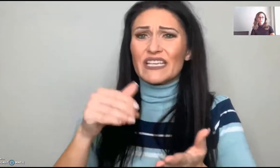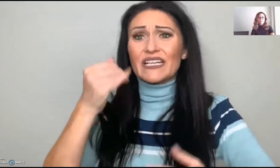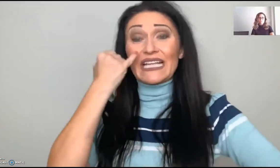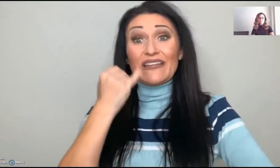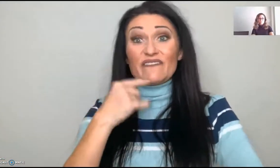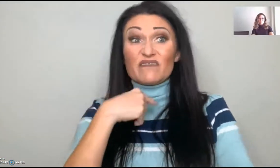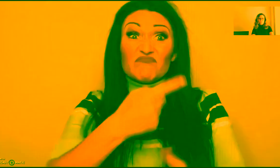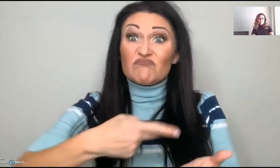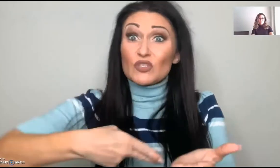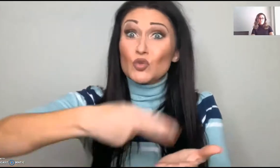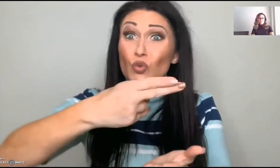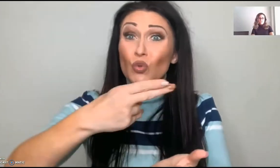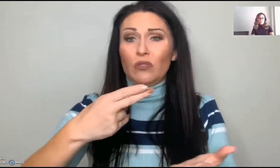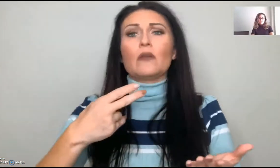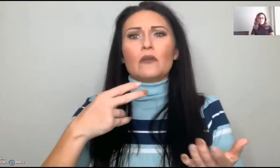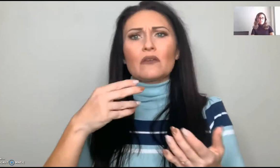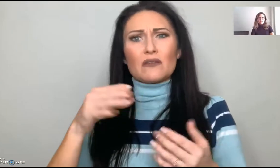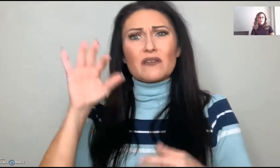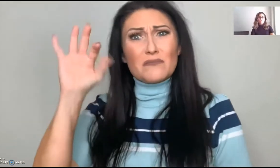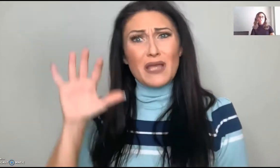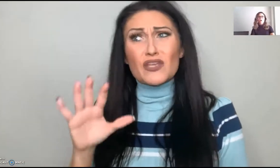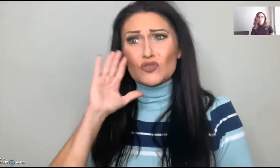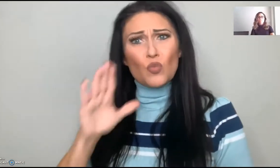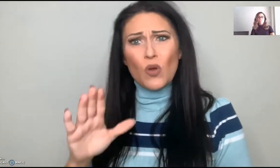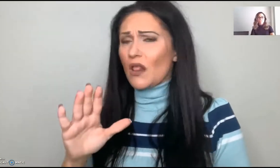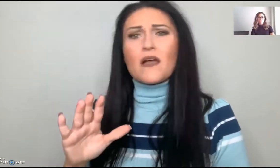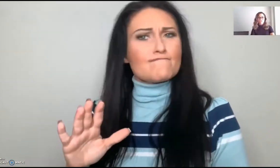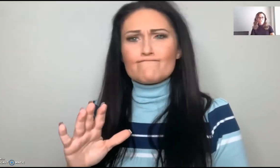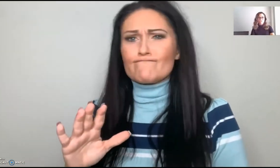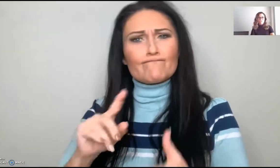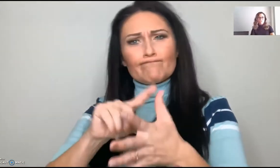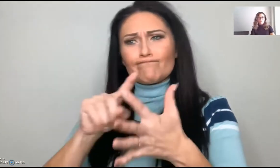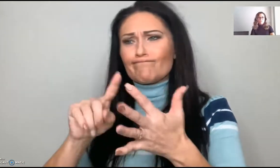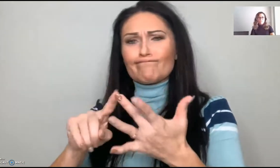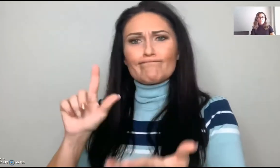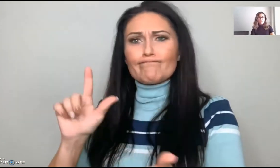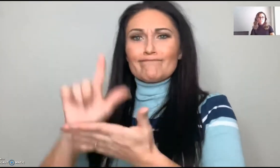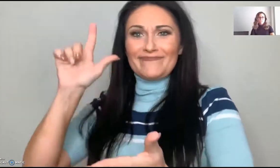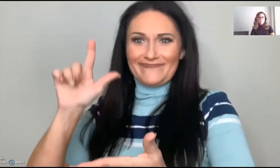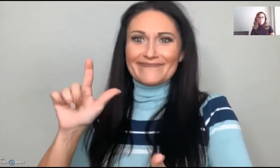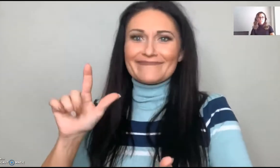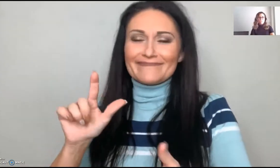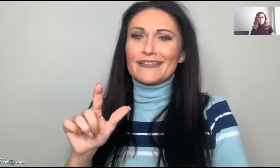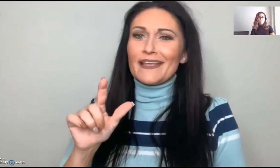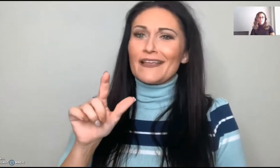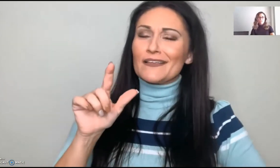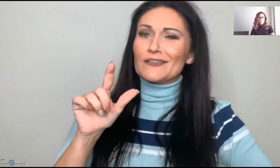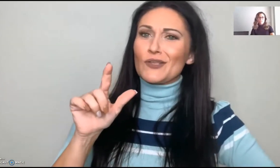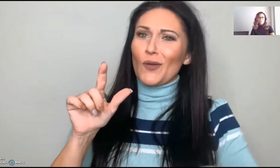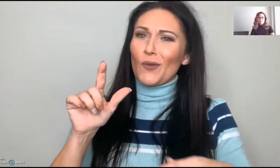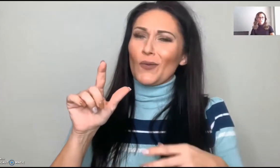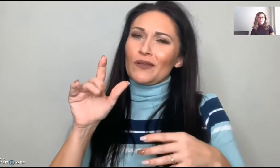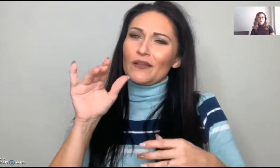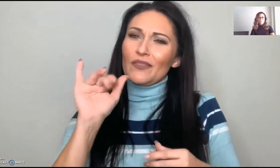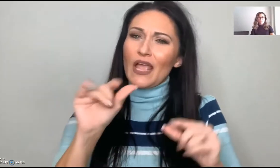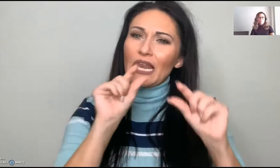important. And you have to tell the truth because the pastor, he'll tell you that the things you're doing aren't biblical.